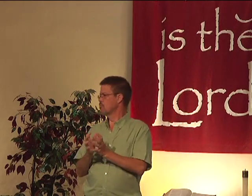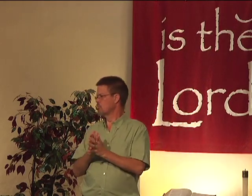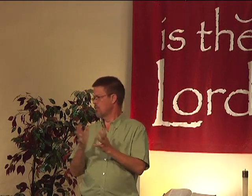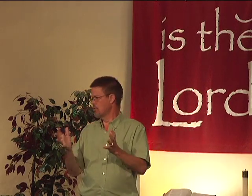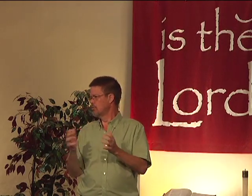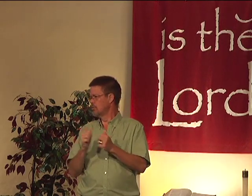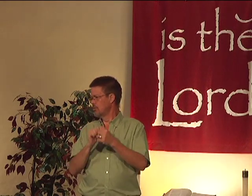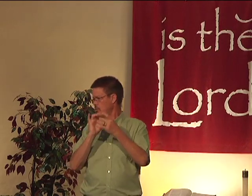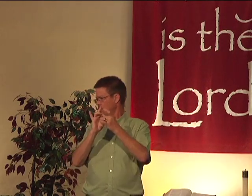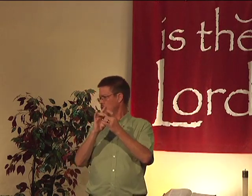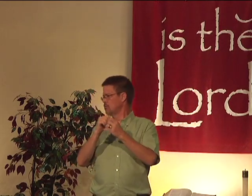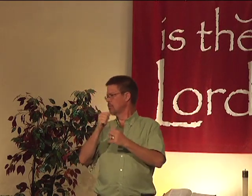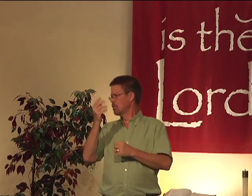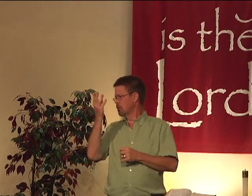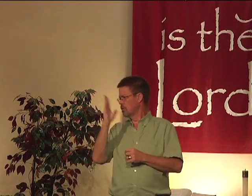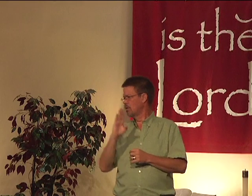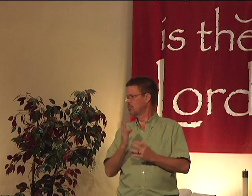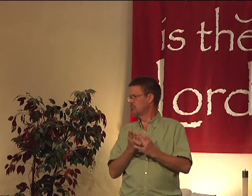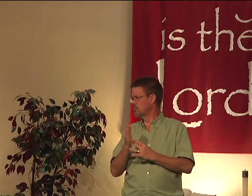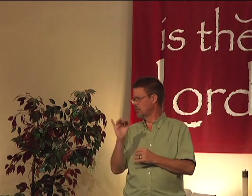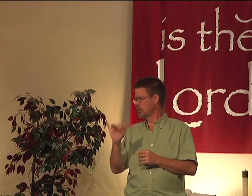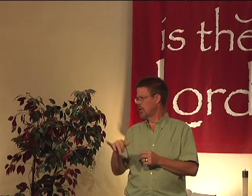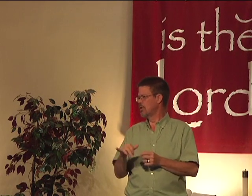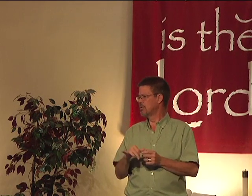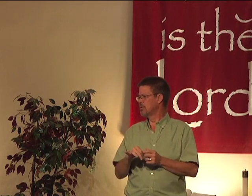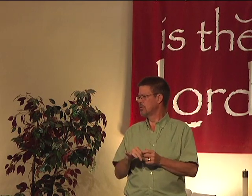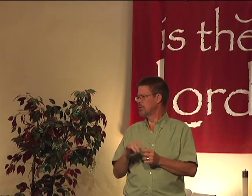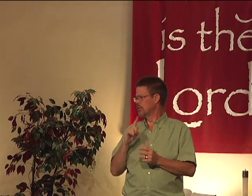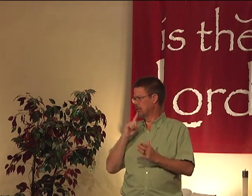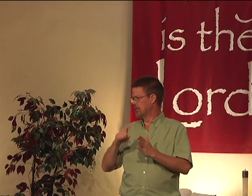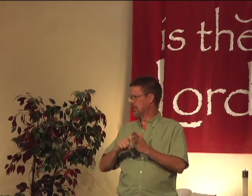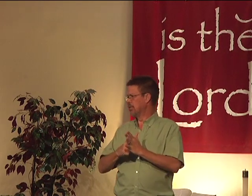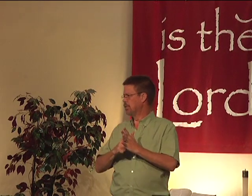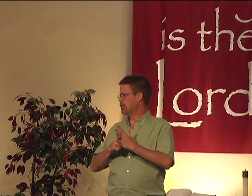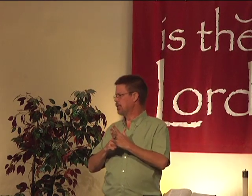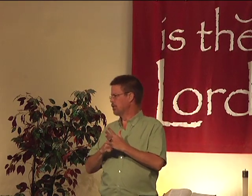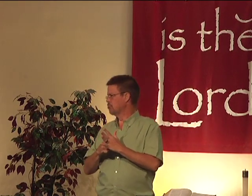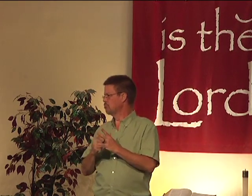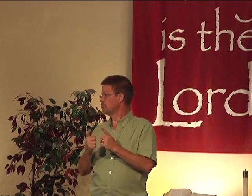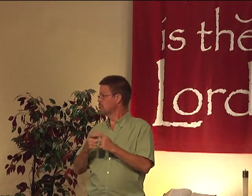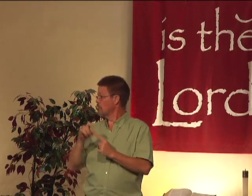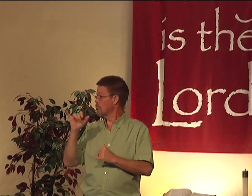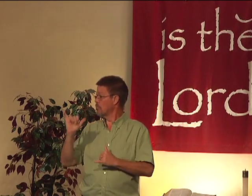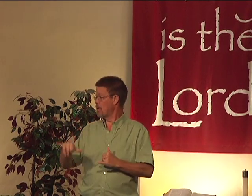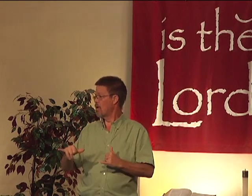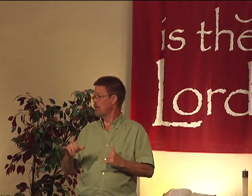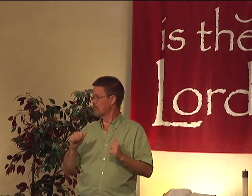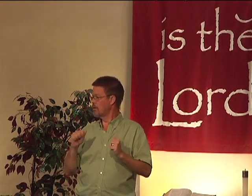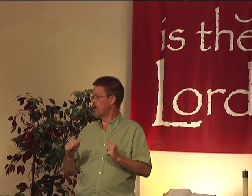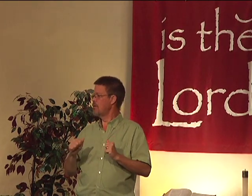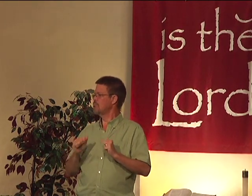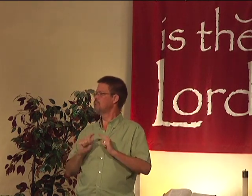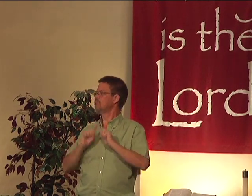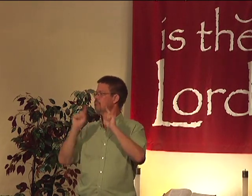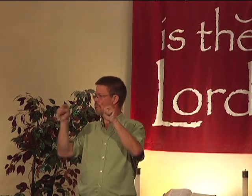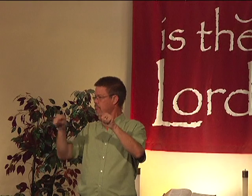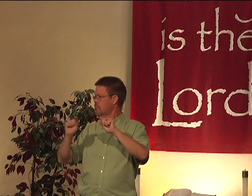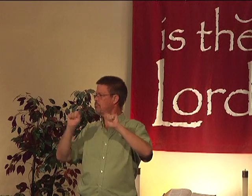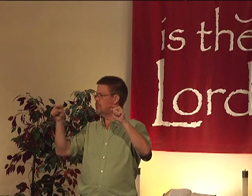so much with those connections with God through those small groups. And I think that's key. And from there, then we can go out and show the